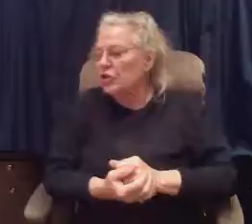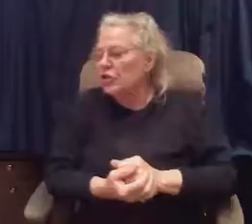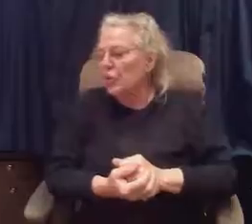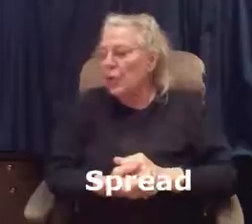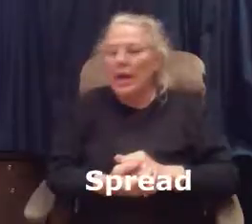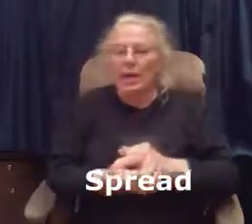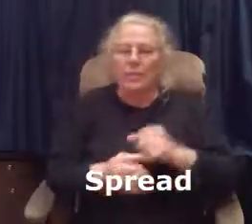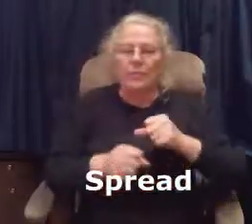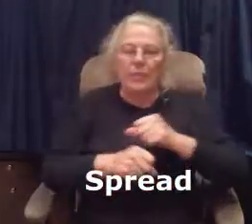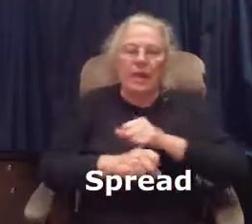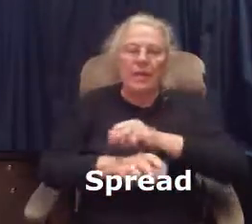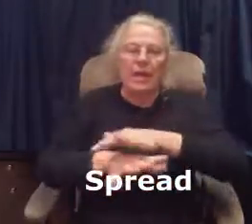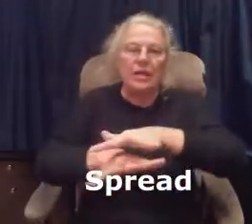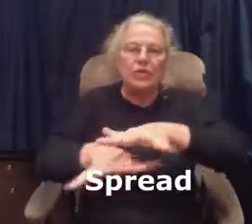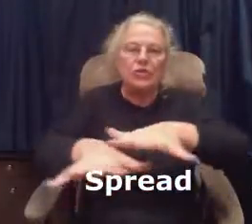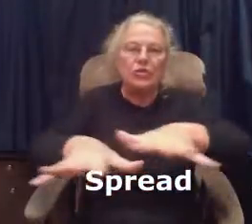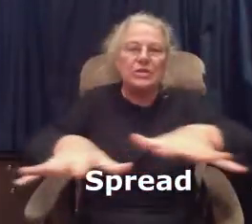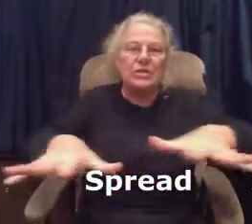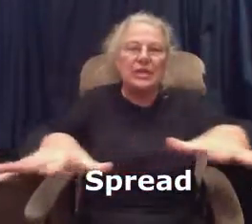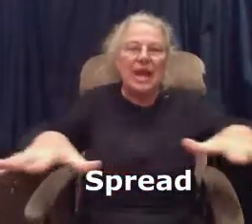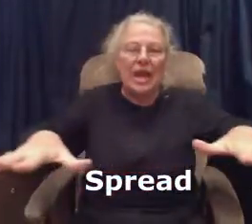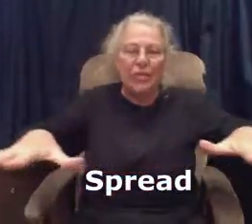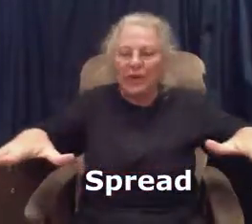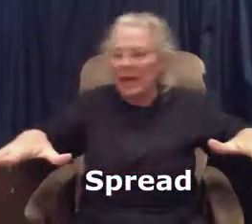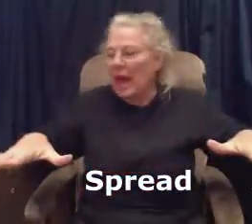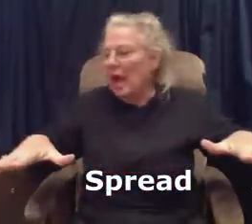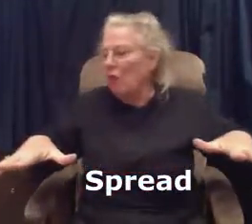Spread. And that is to scatter it out.